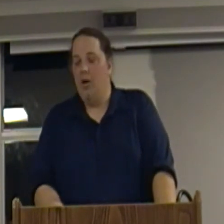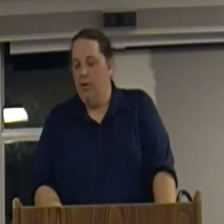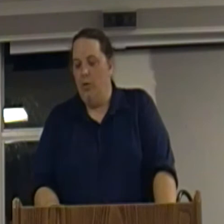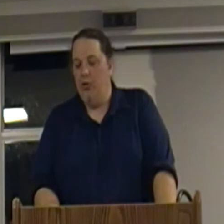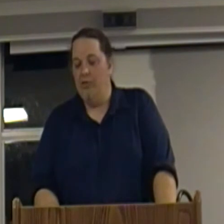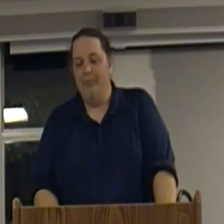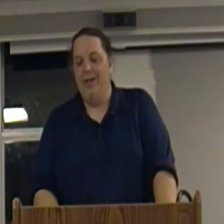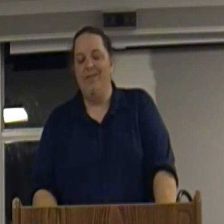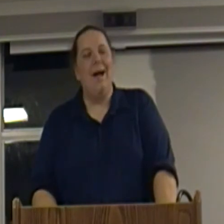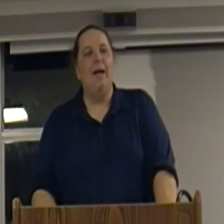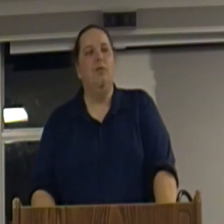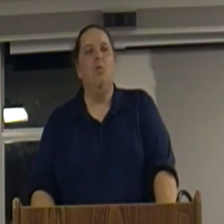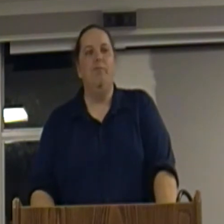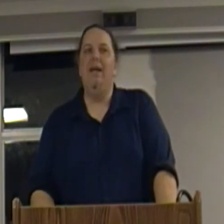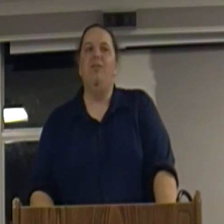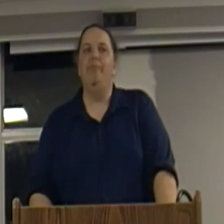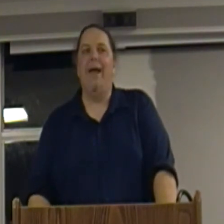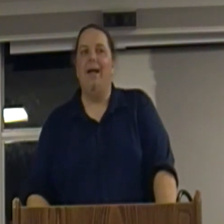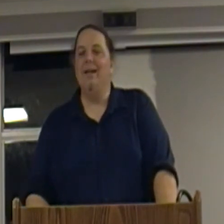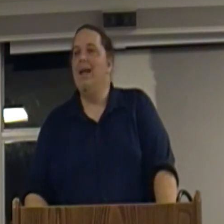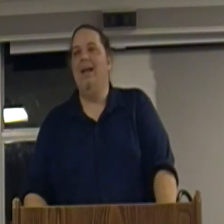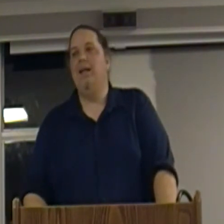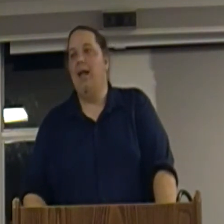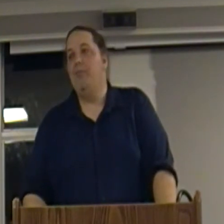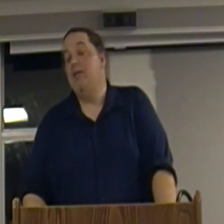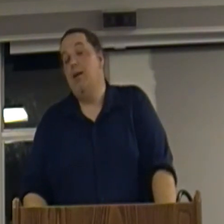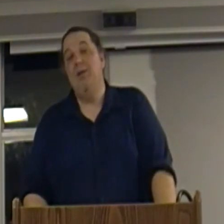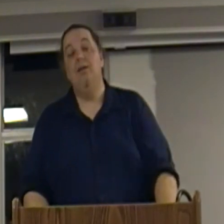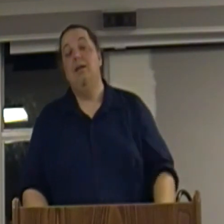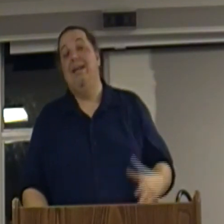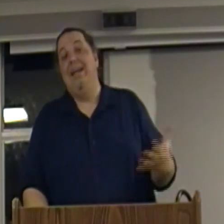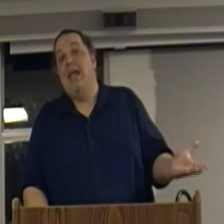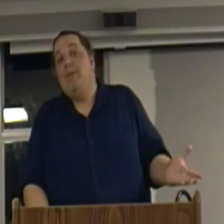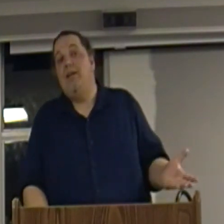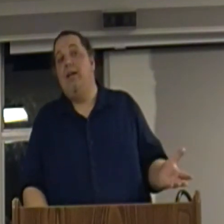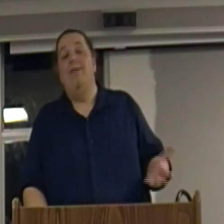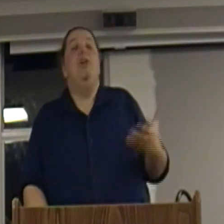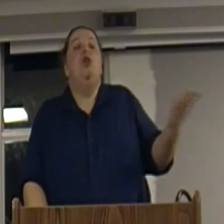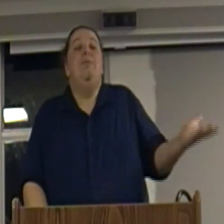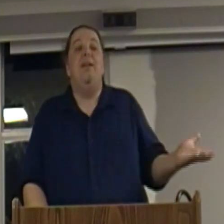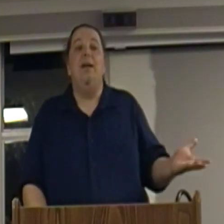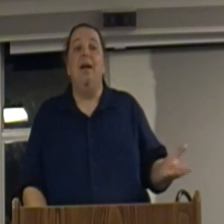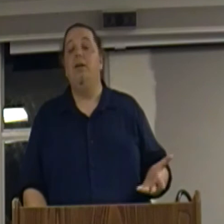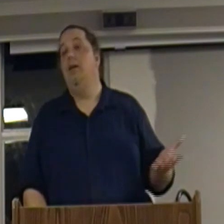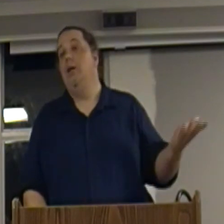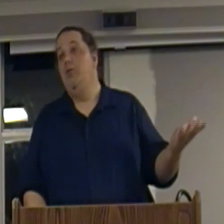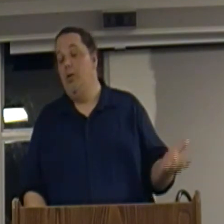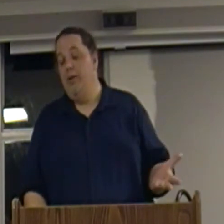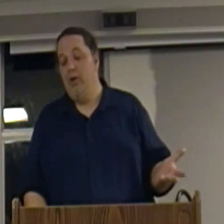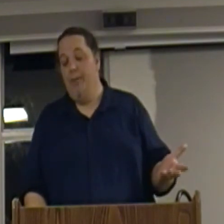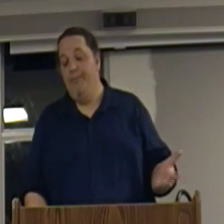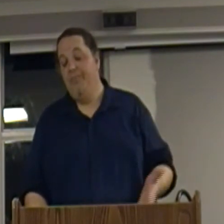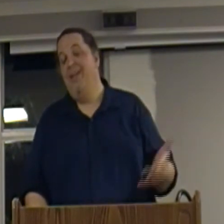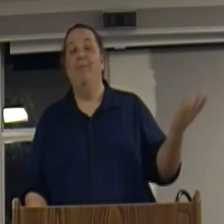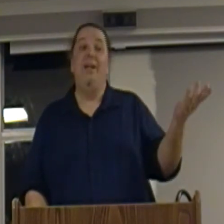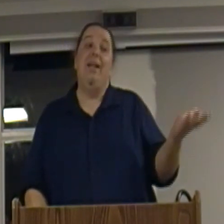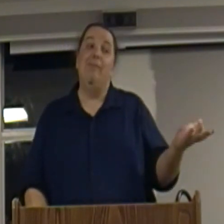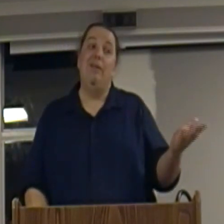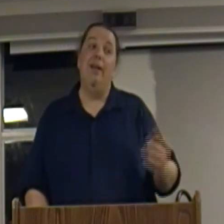Greed's part of the equation but it's not what makes it bad and it can't be taken it can't be taken if it could be taken out it would still be a problem but it can't be